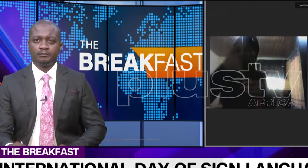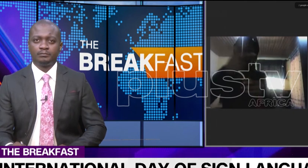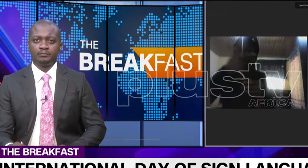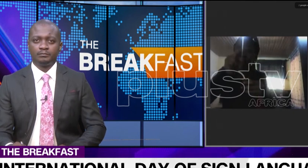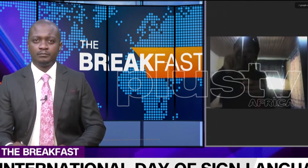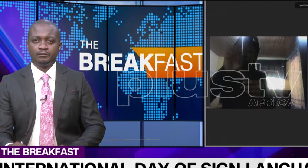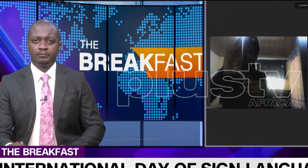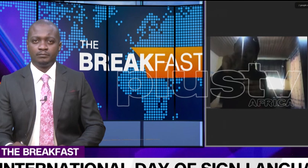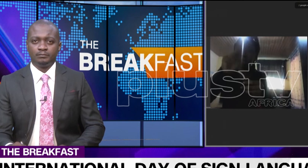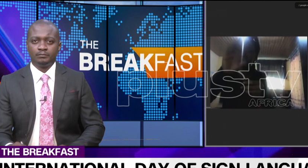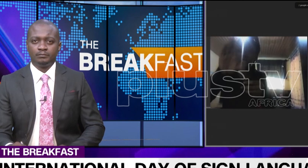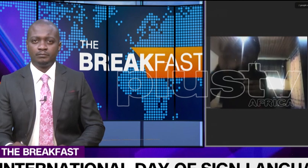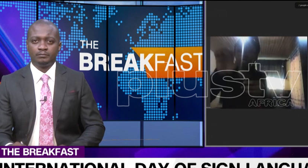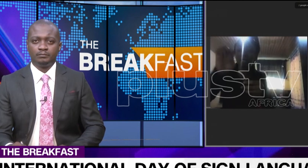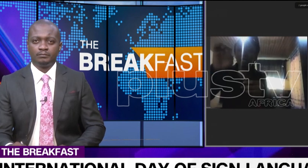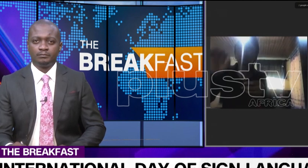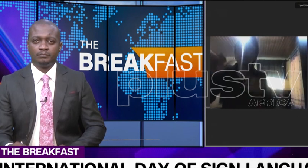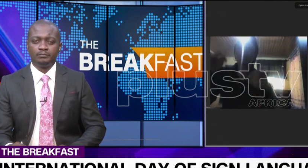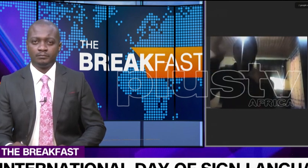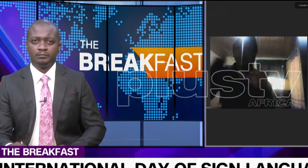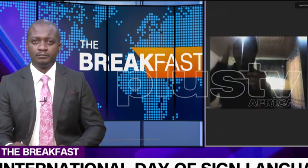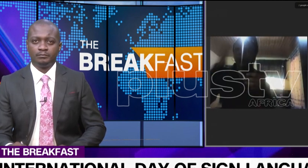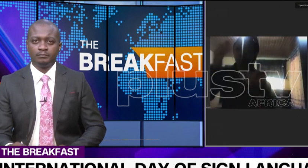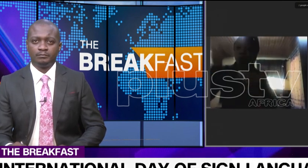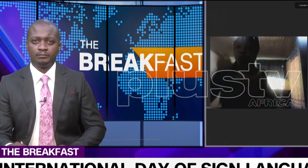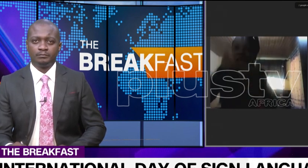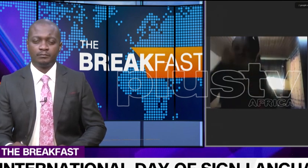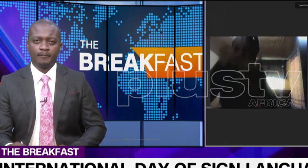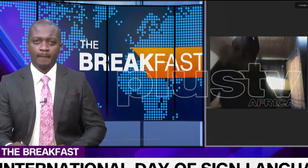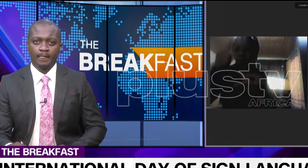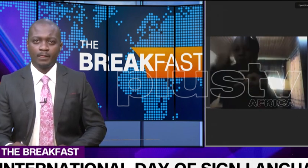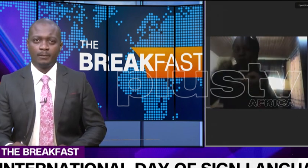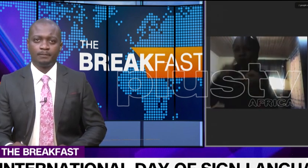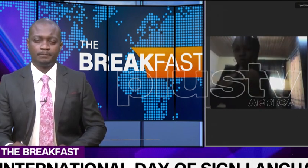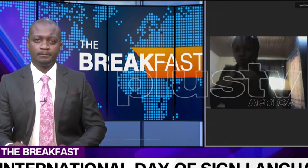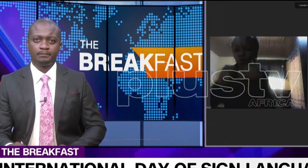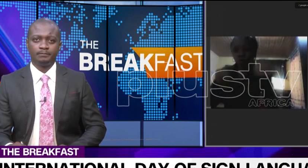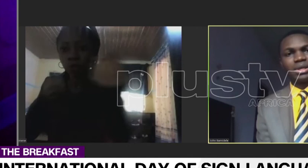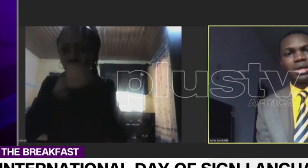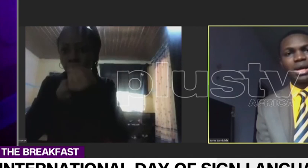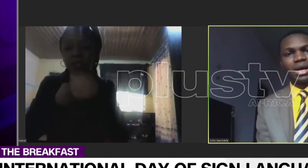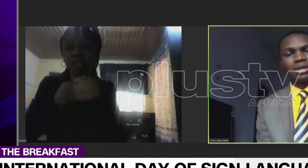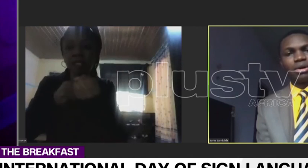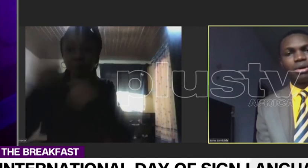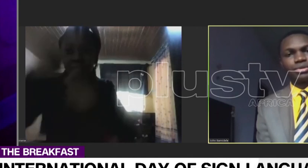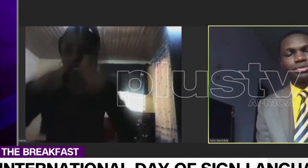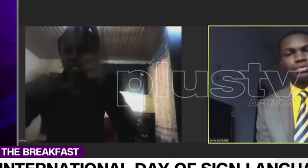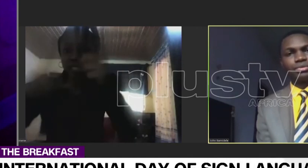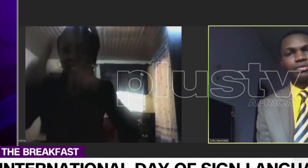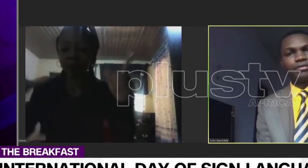interest in seeing to it that sign language is giving priority. And also for